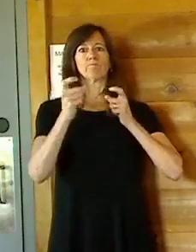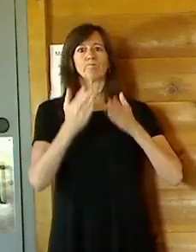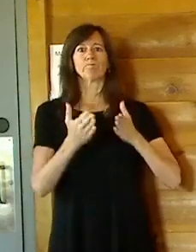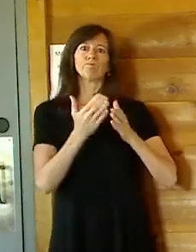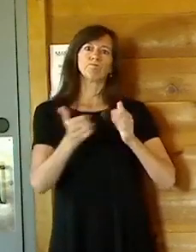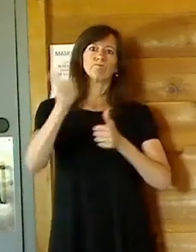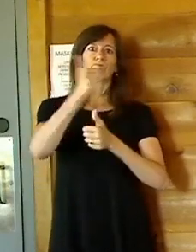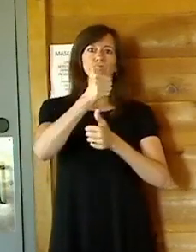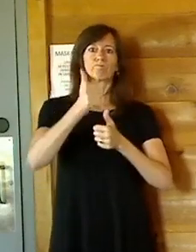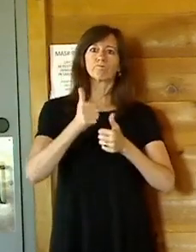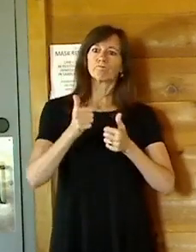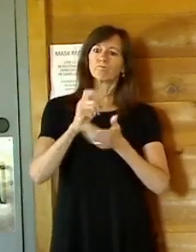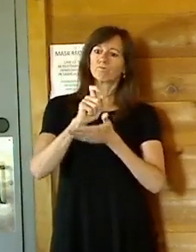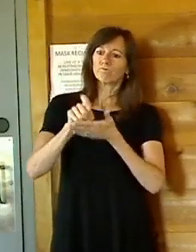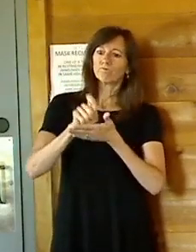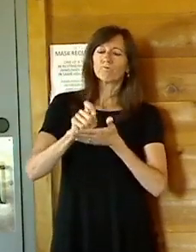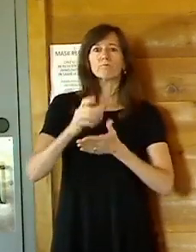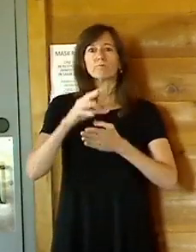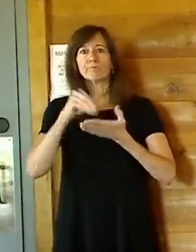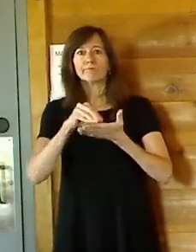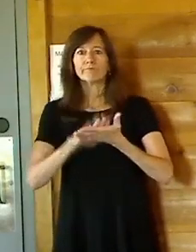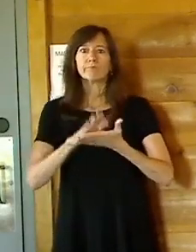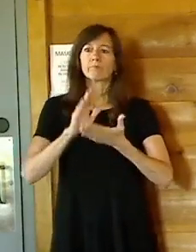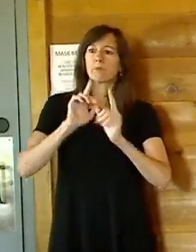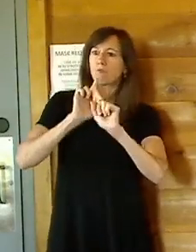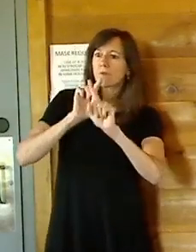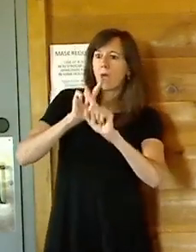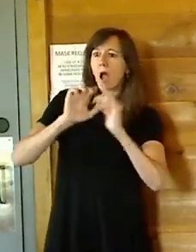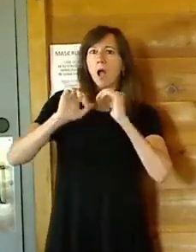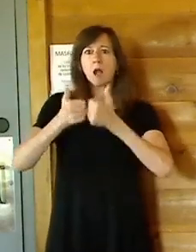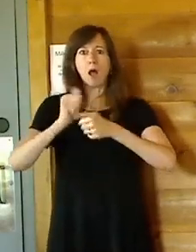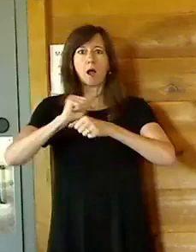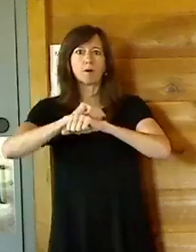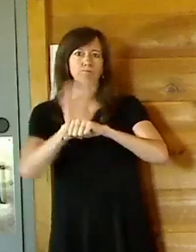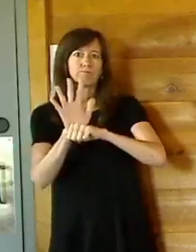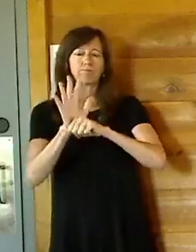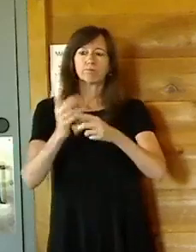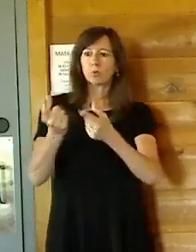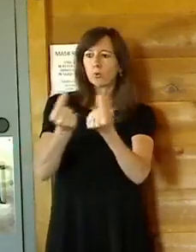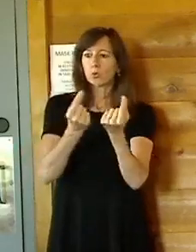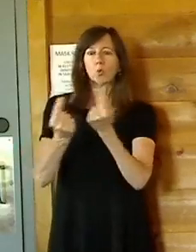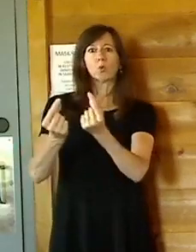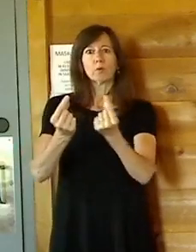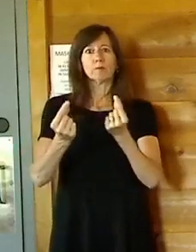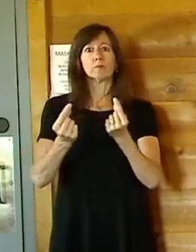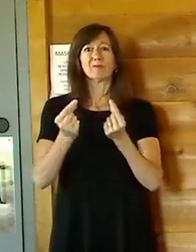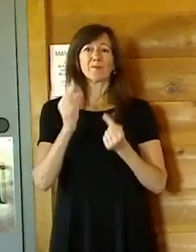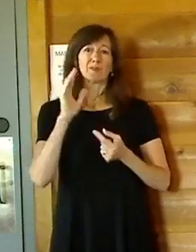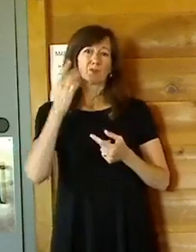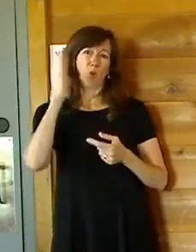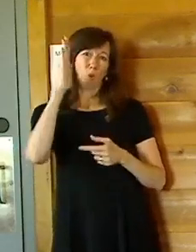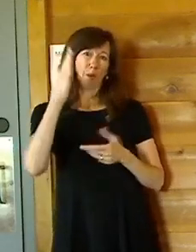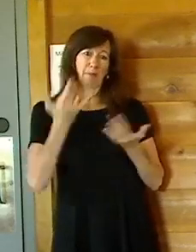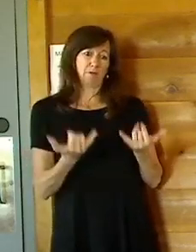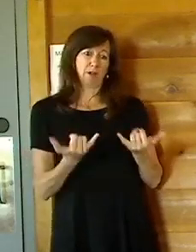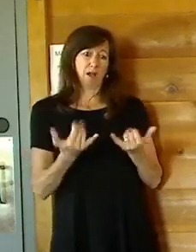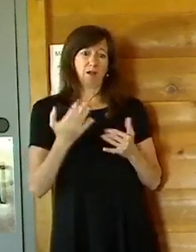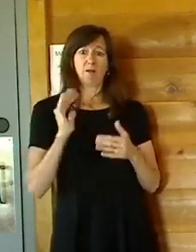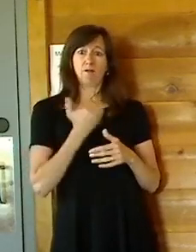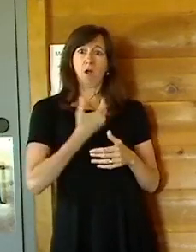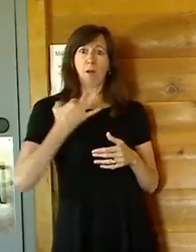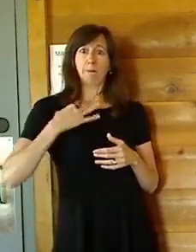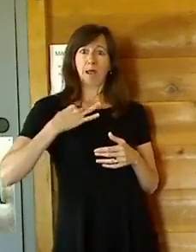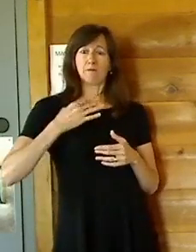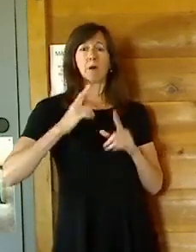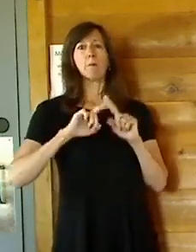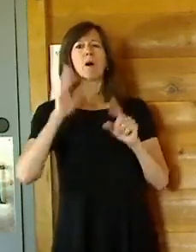The Association of Counties is a means of sort of chronicling our experience, both for current benefit, but more importantly, for future